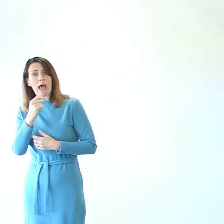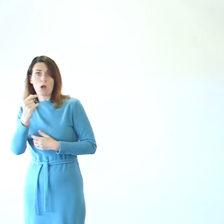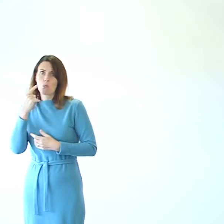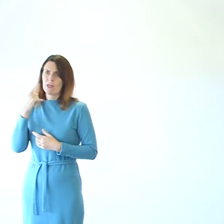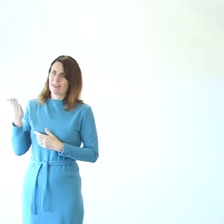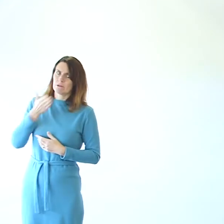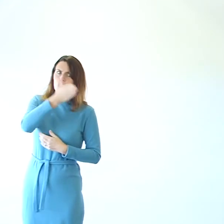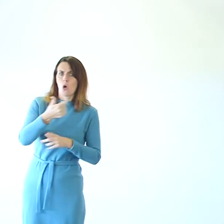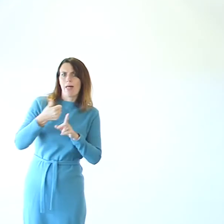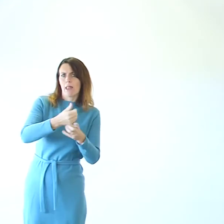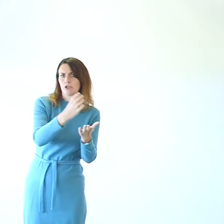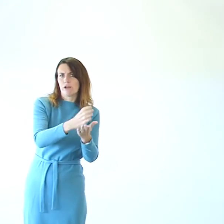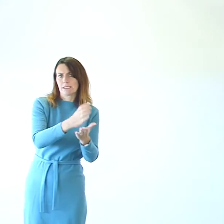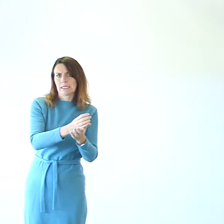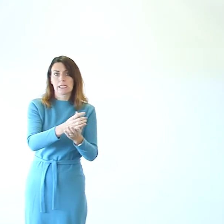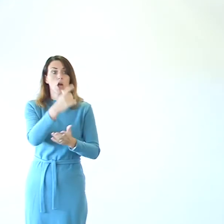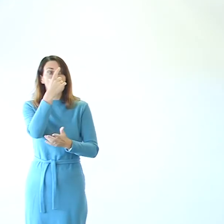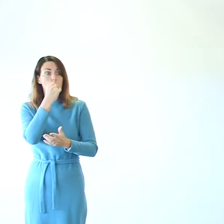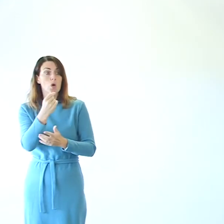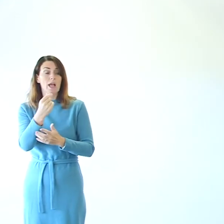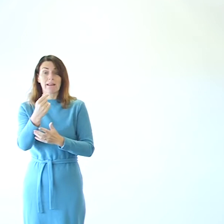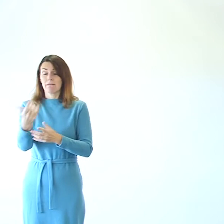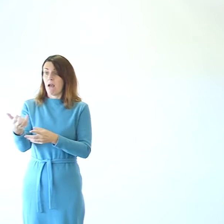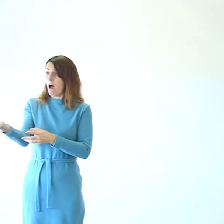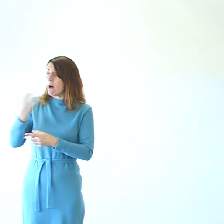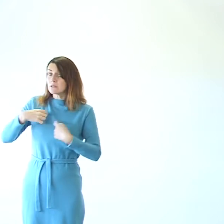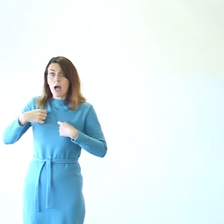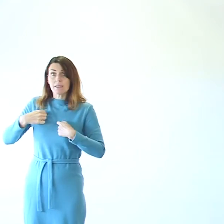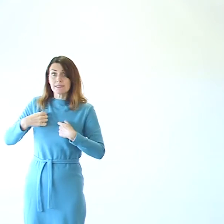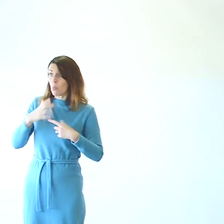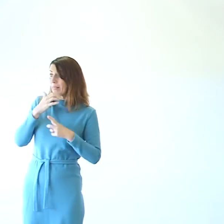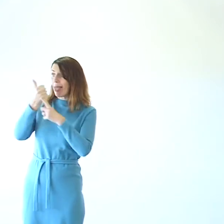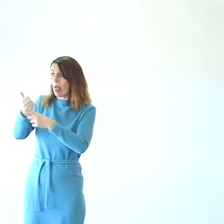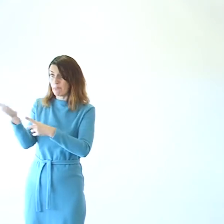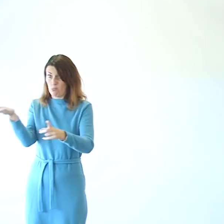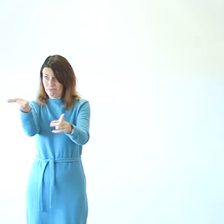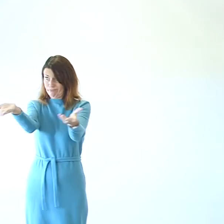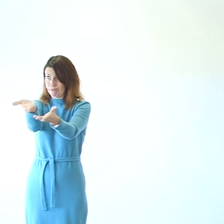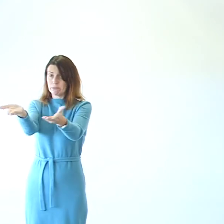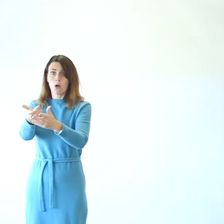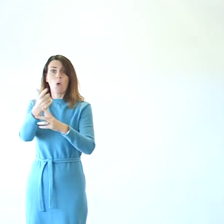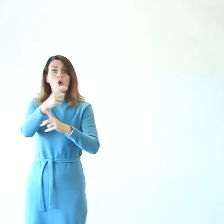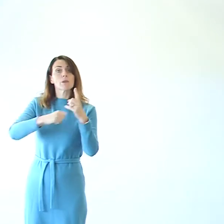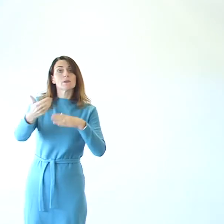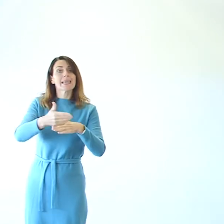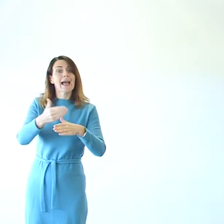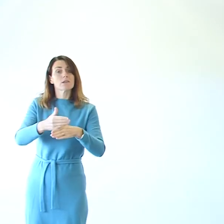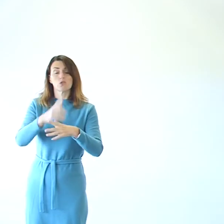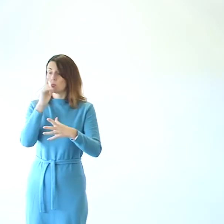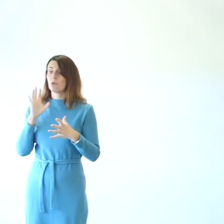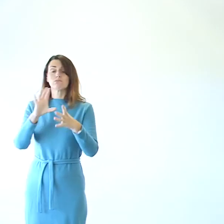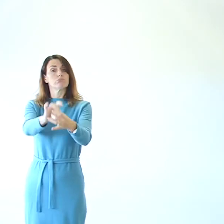would welcome that. Speak to us if you need direction or community action. We can definitely put you in touch with